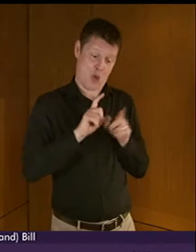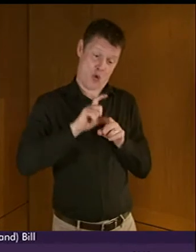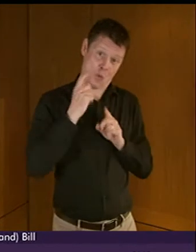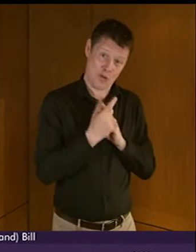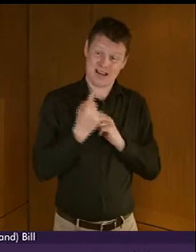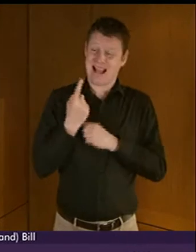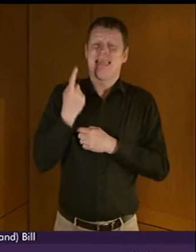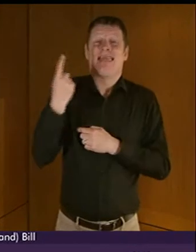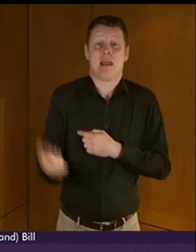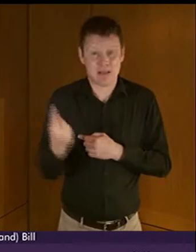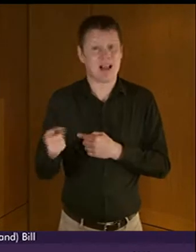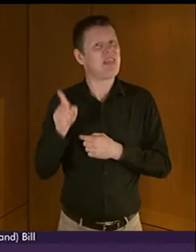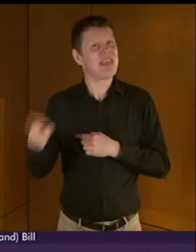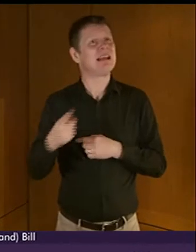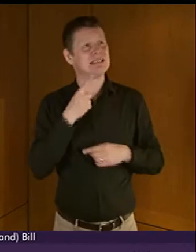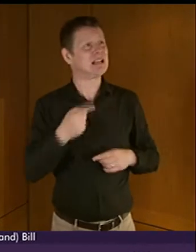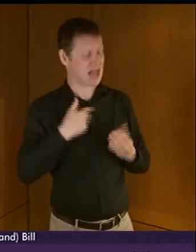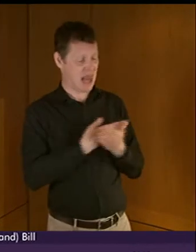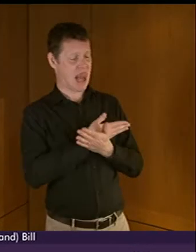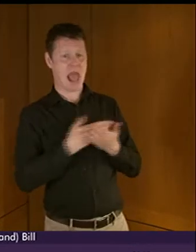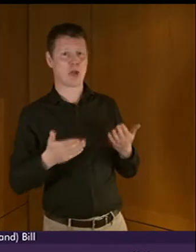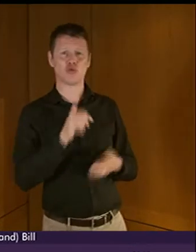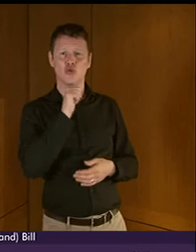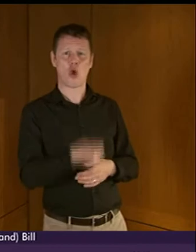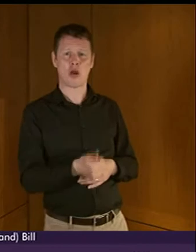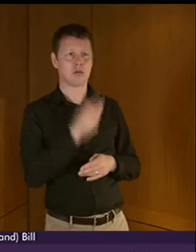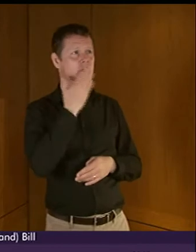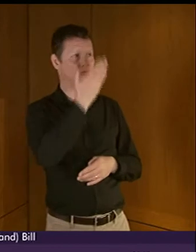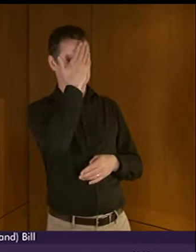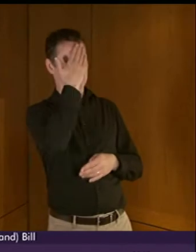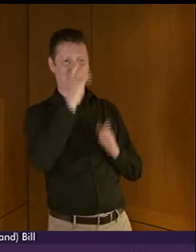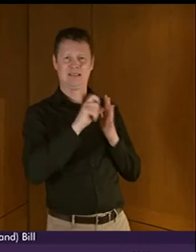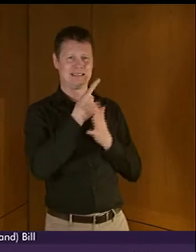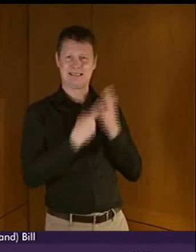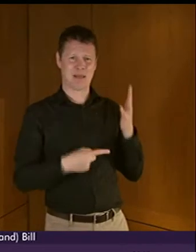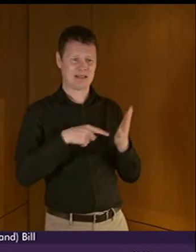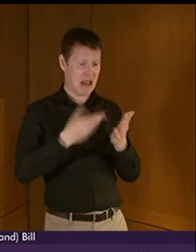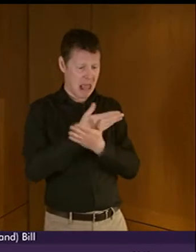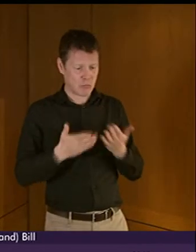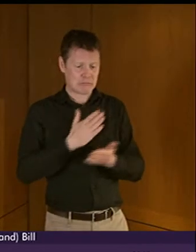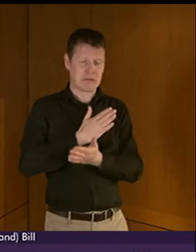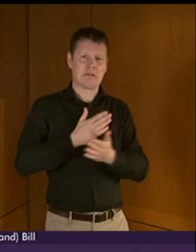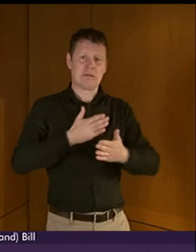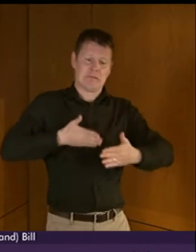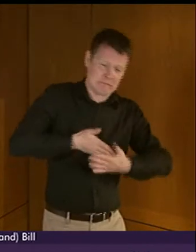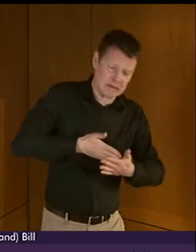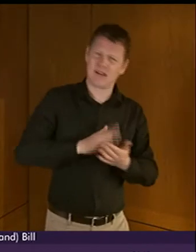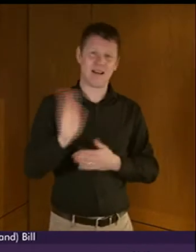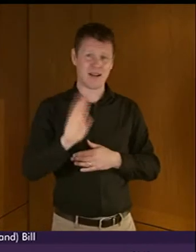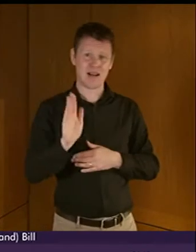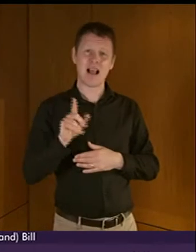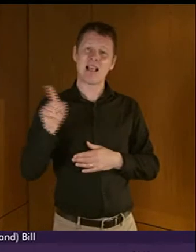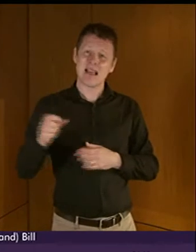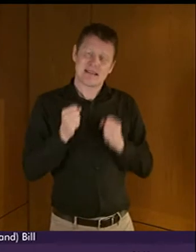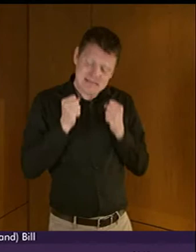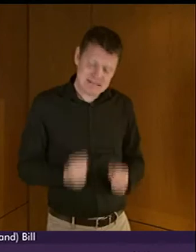is not a disability and they are hoping that this Bill can take forward the fact that